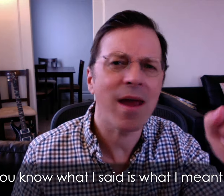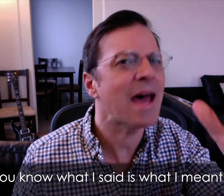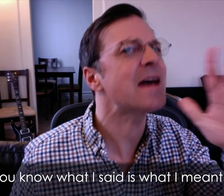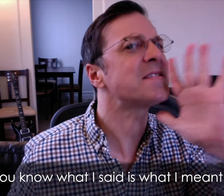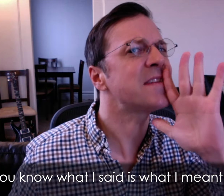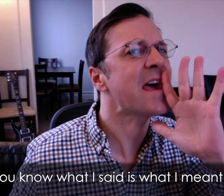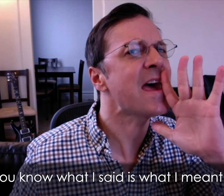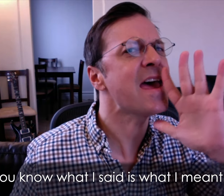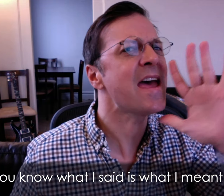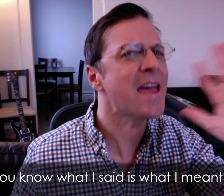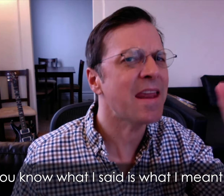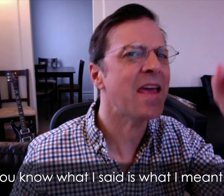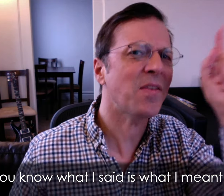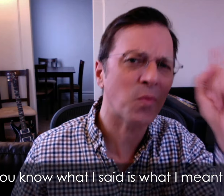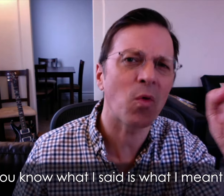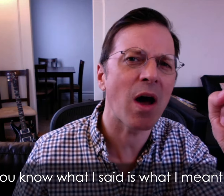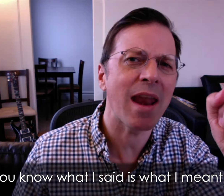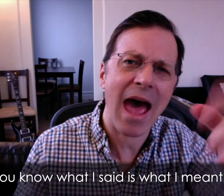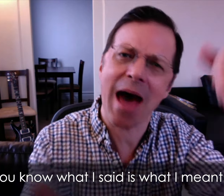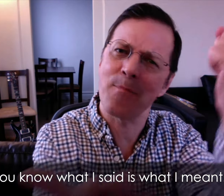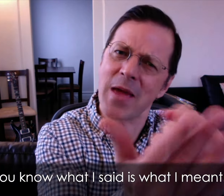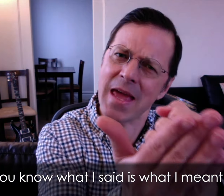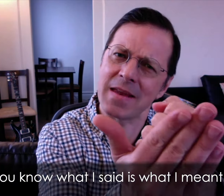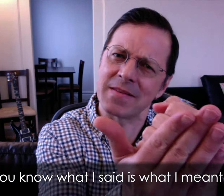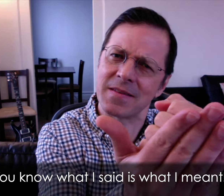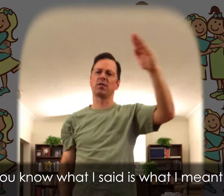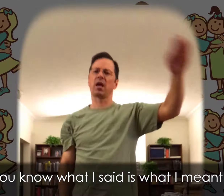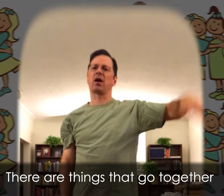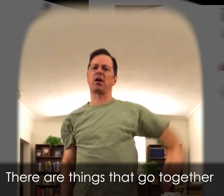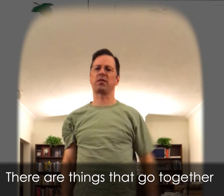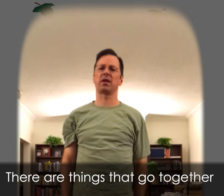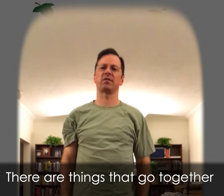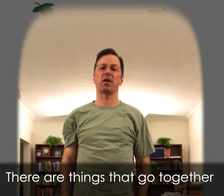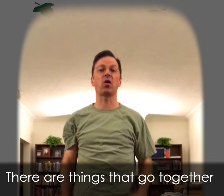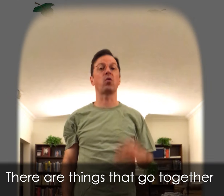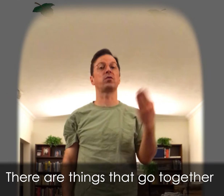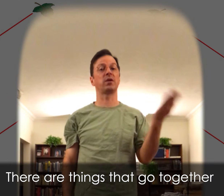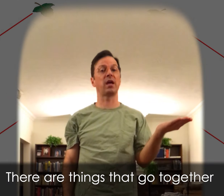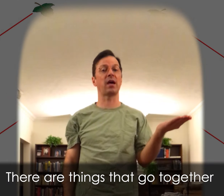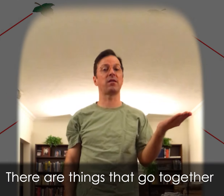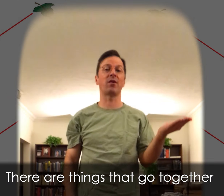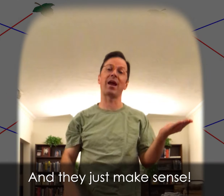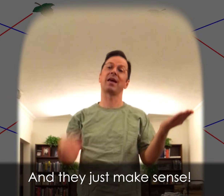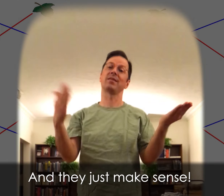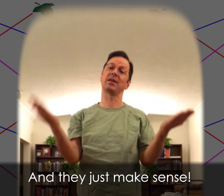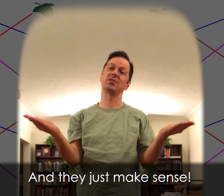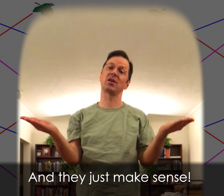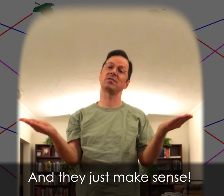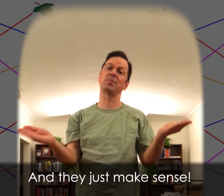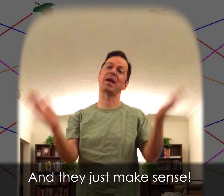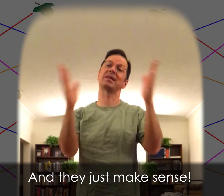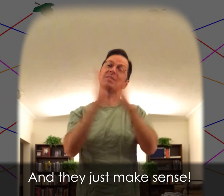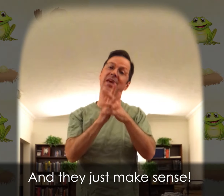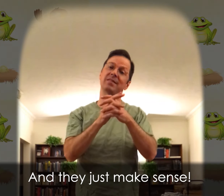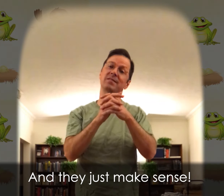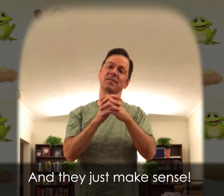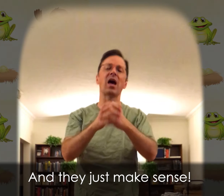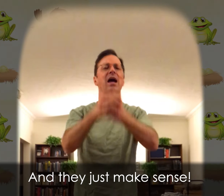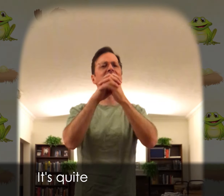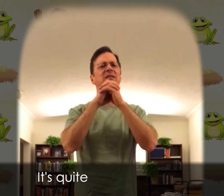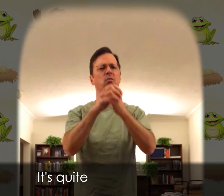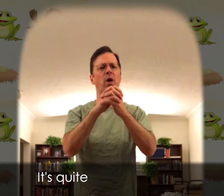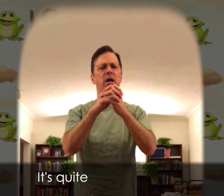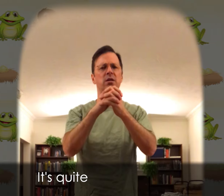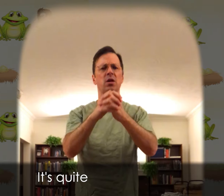what I said is what I meant There are things that go together and they just make sense